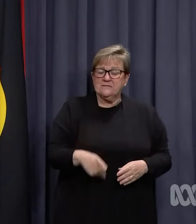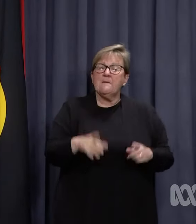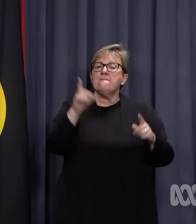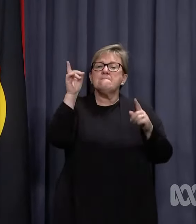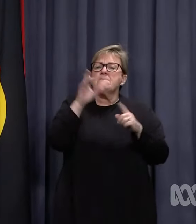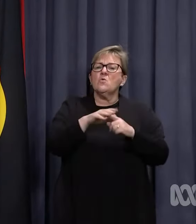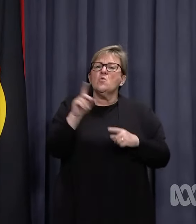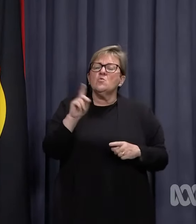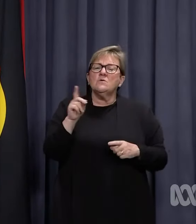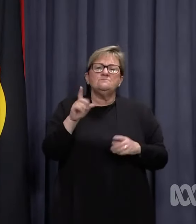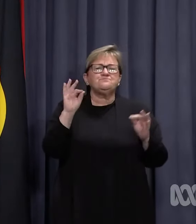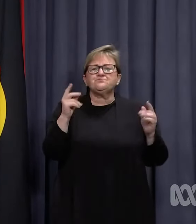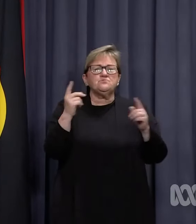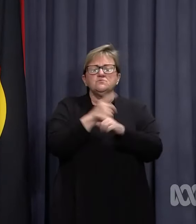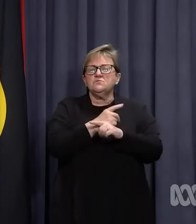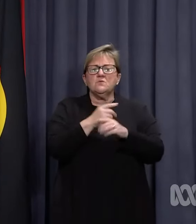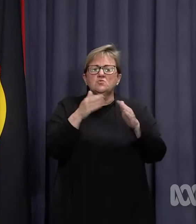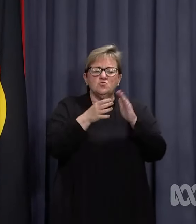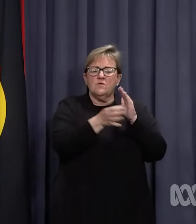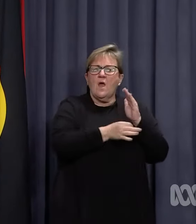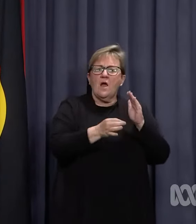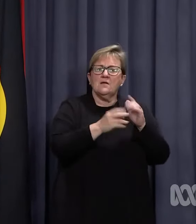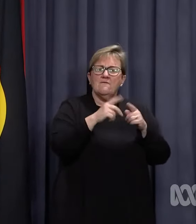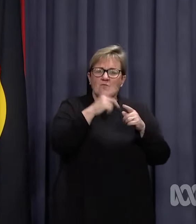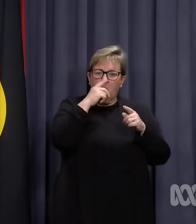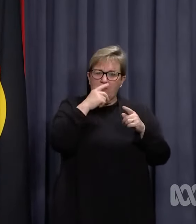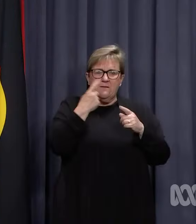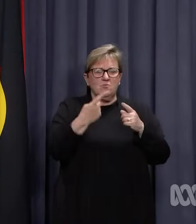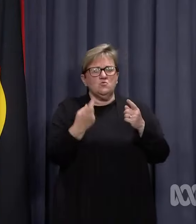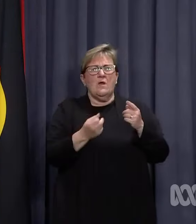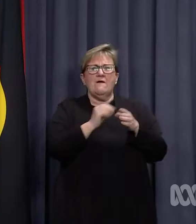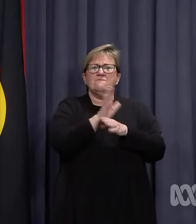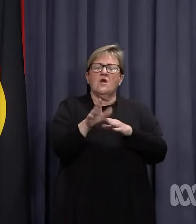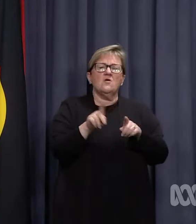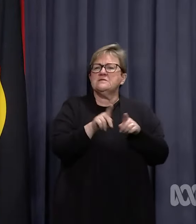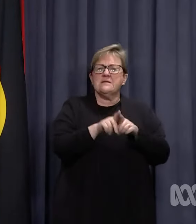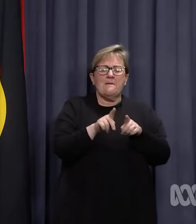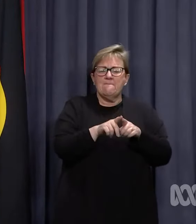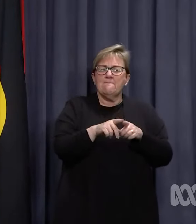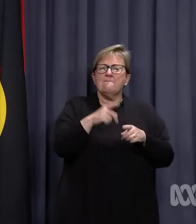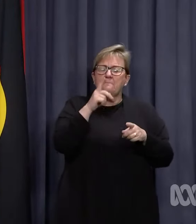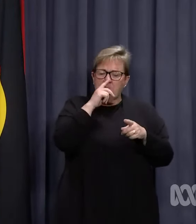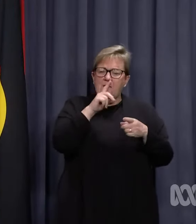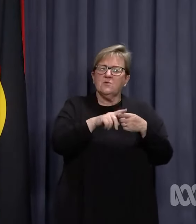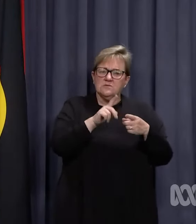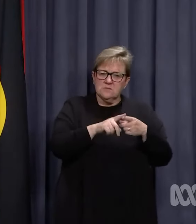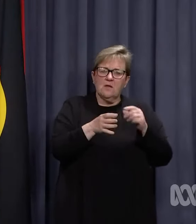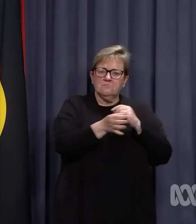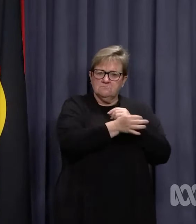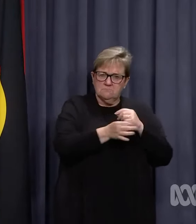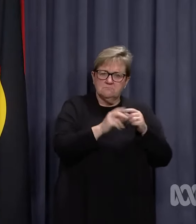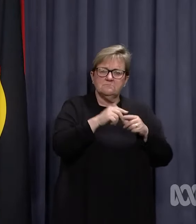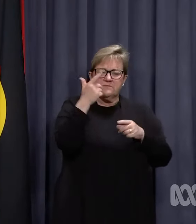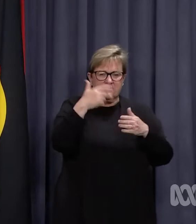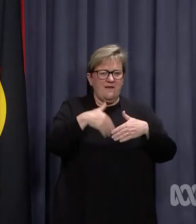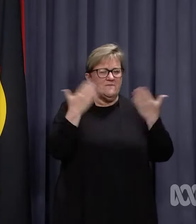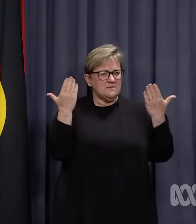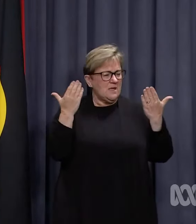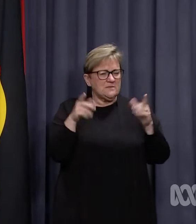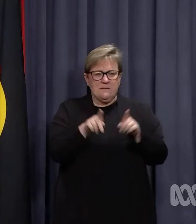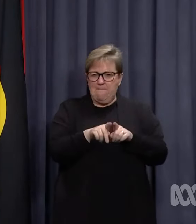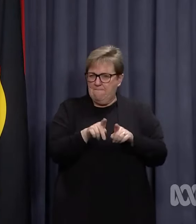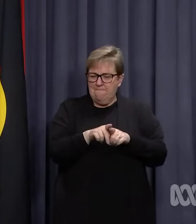Importantly, there is no change to the isolation period for confirmed COVID cases. Cases will still need to isolate for seven days.